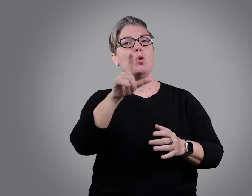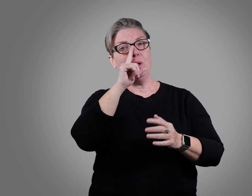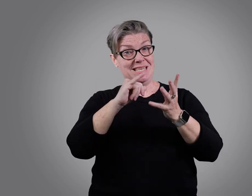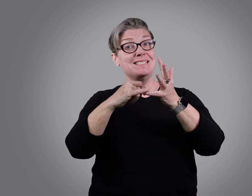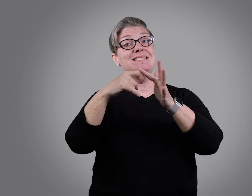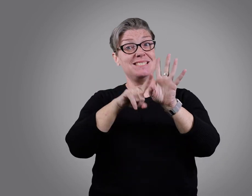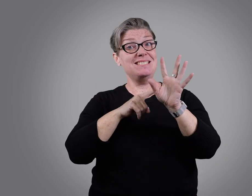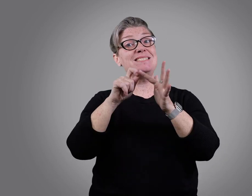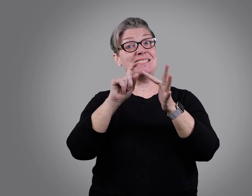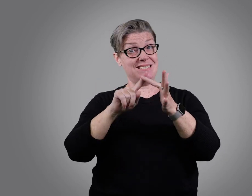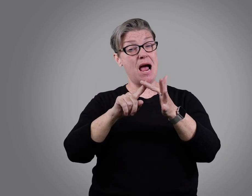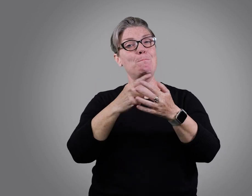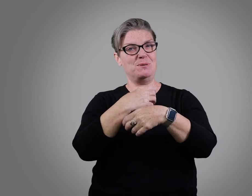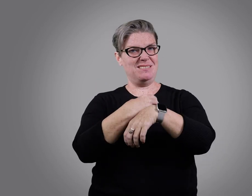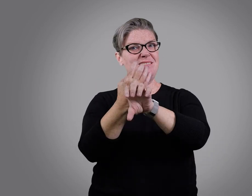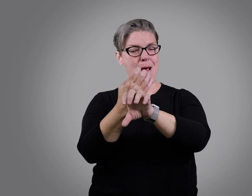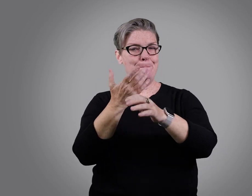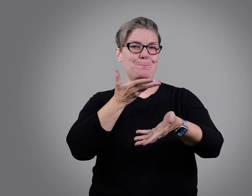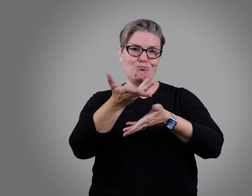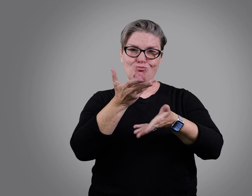or send us a Skype message or call. from